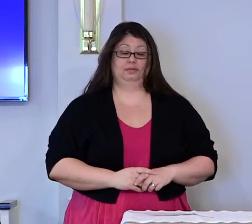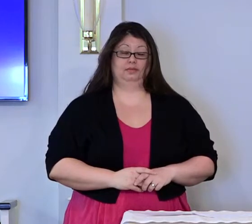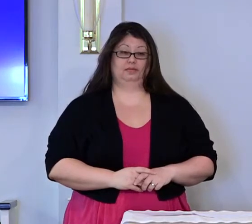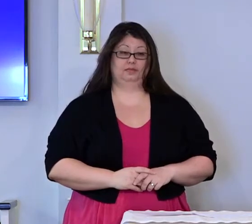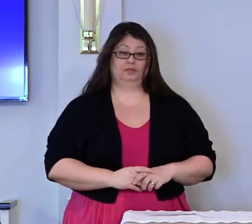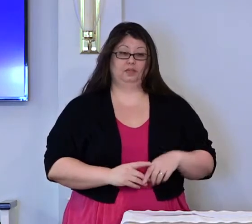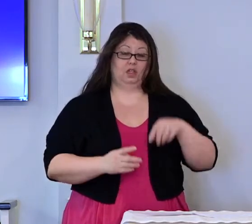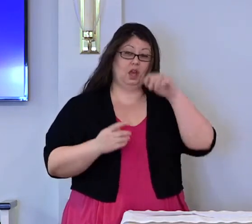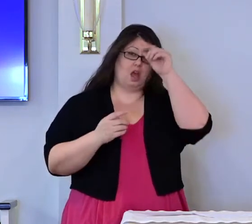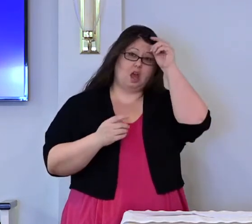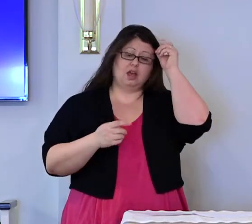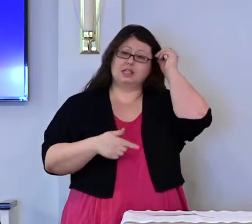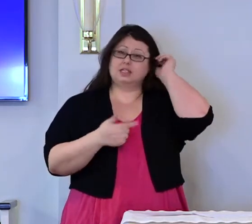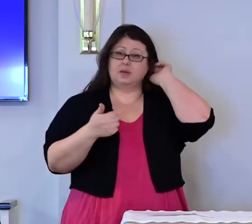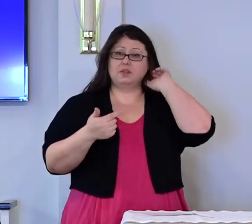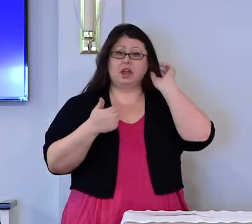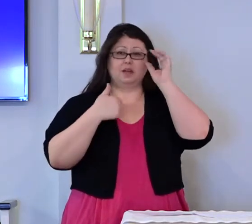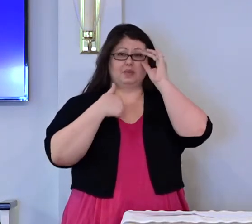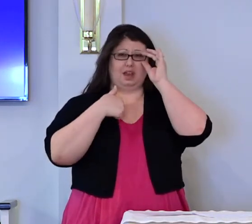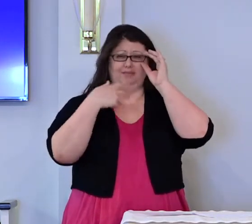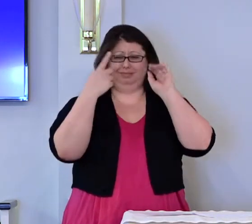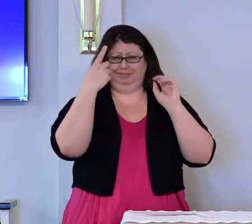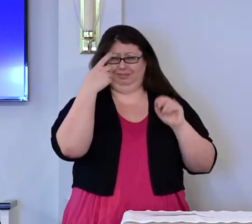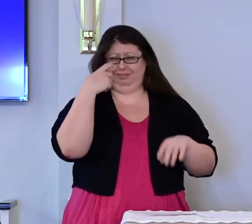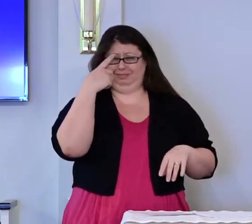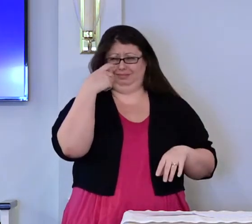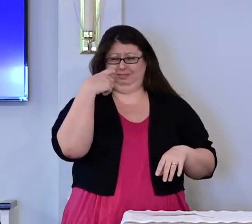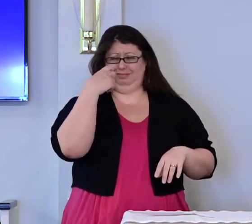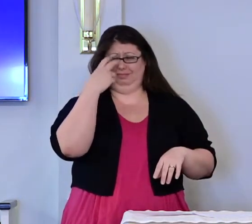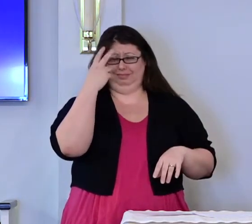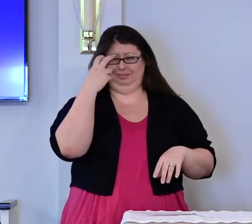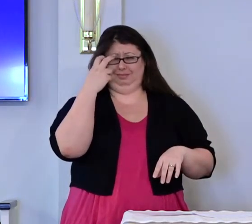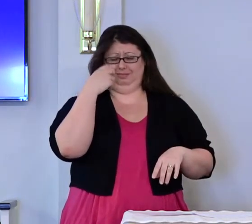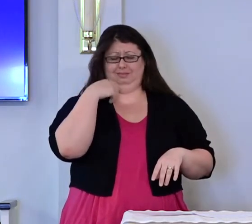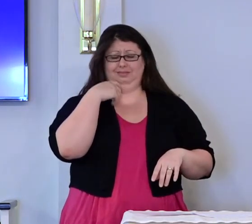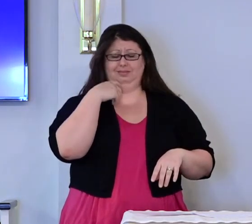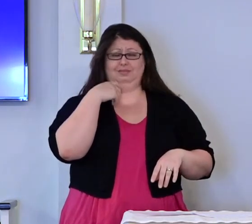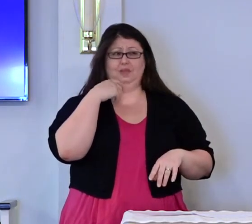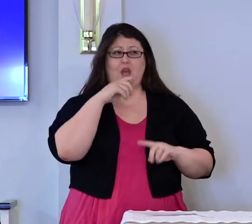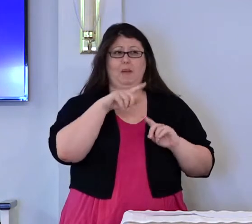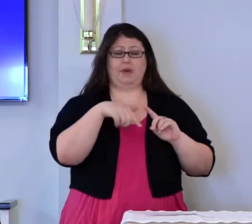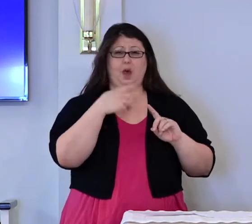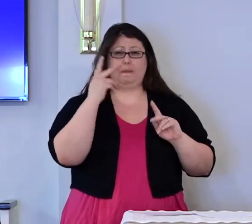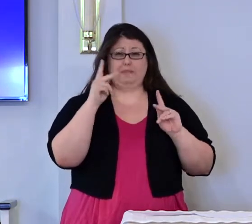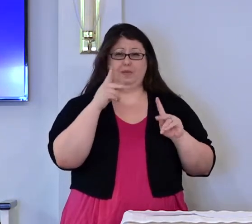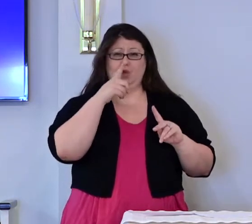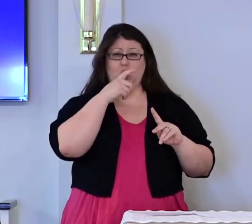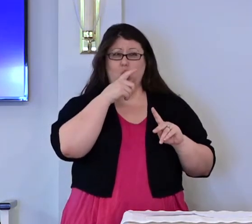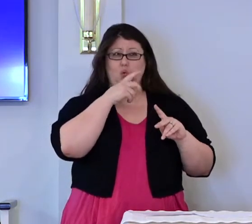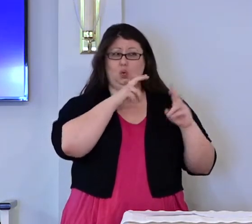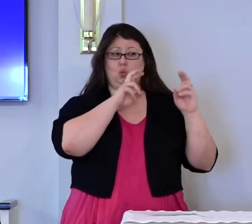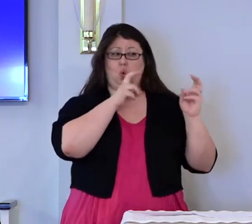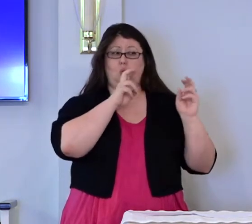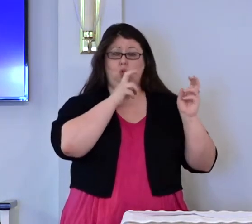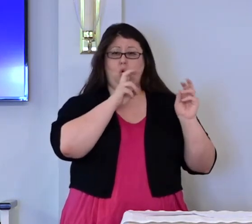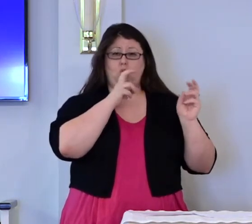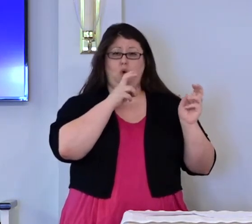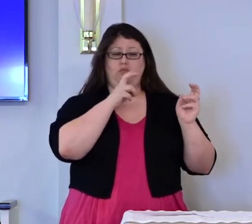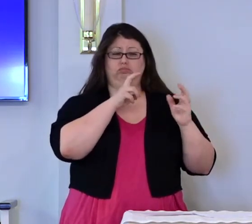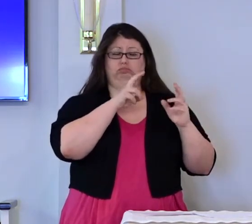I sometimes am skeptical about people who quote the Scriptures